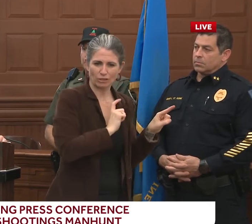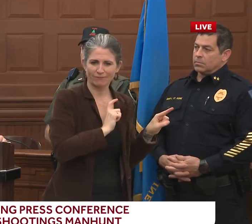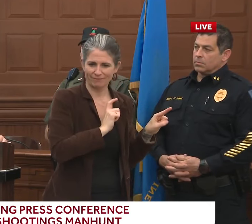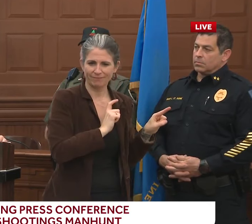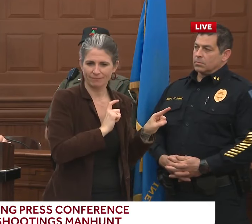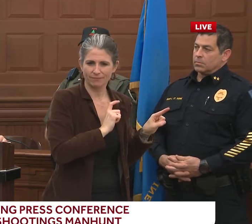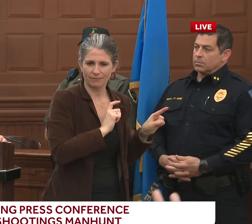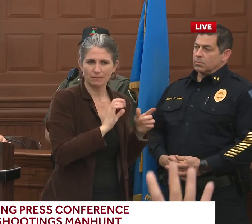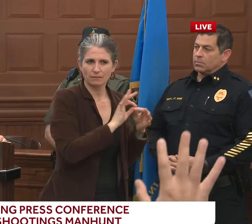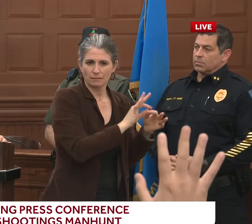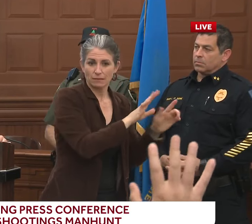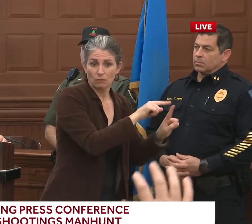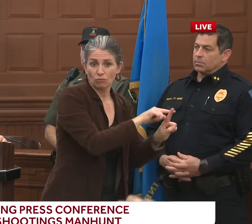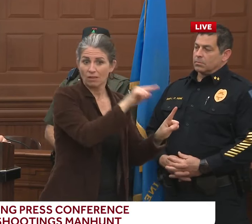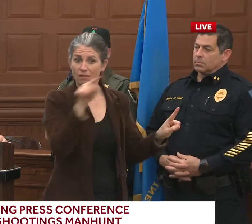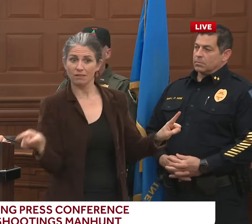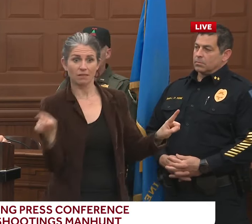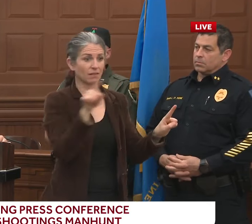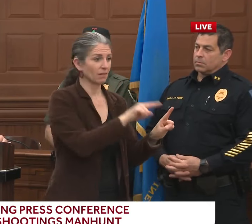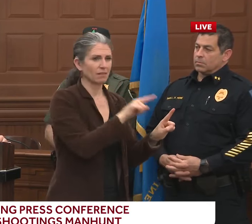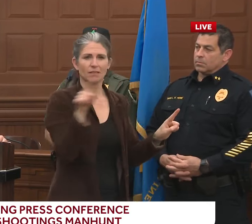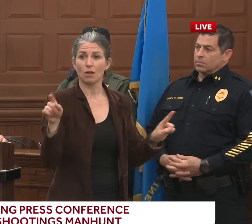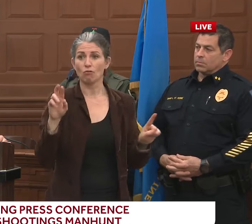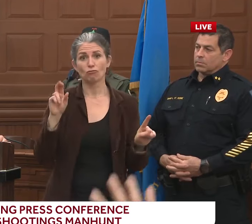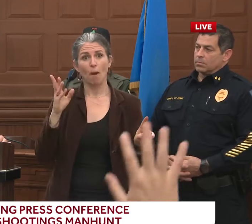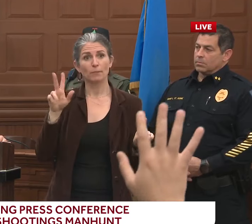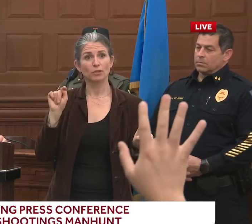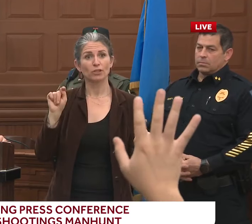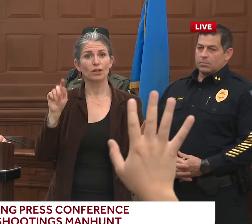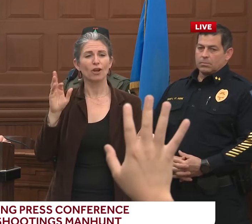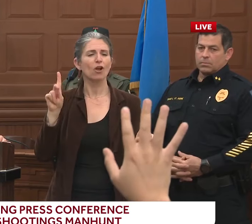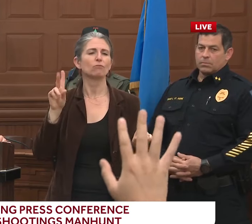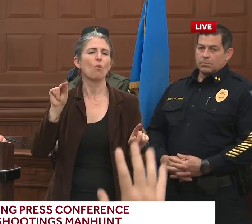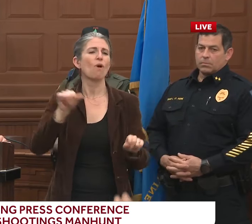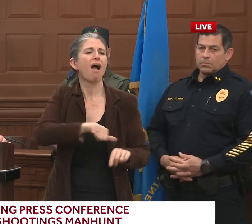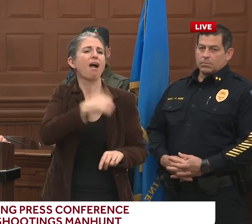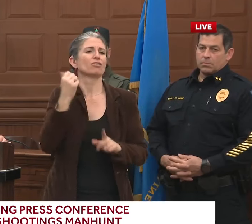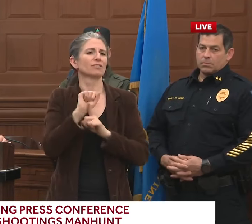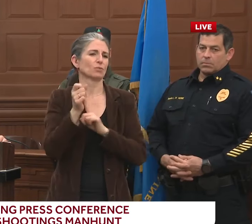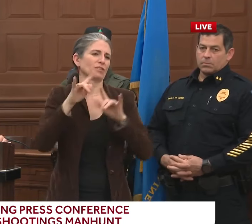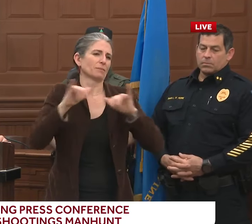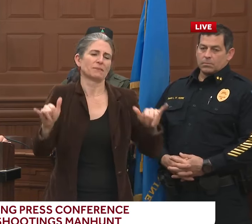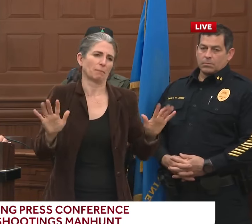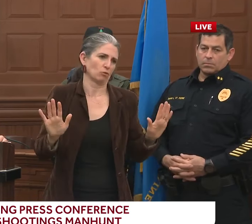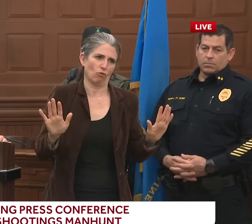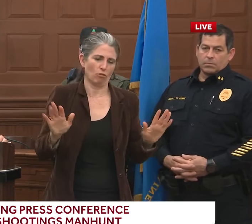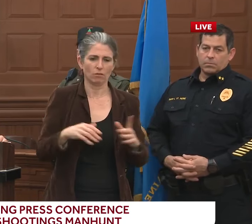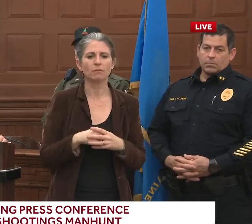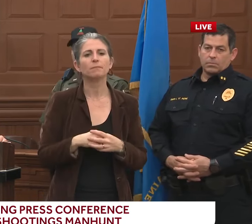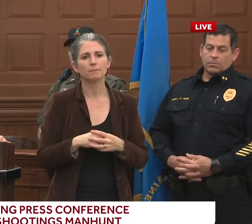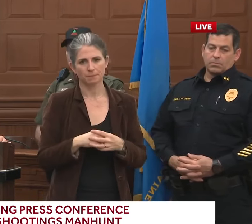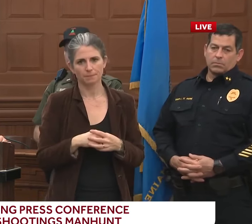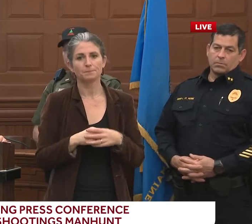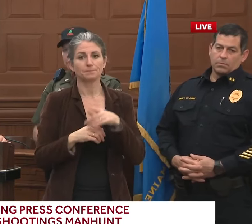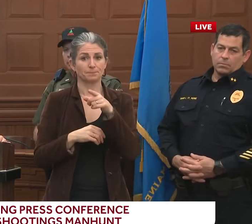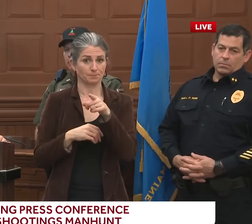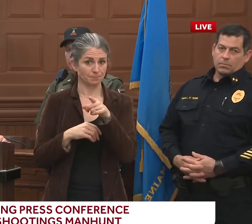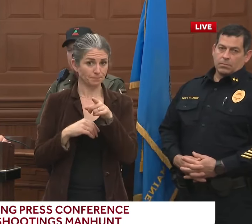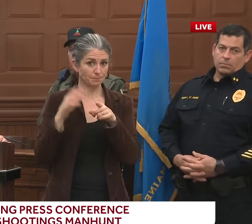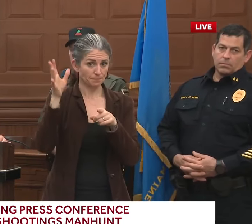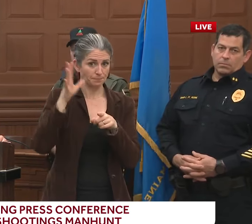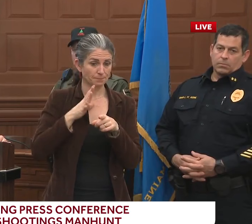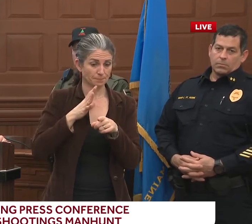suspect in this scenario, at least in today's call for service. Yes, sir. Yeah, have you at this point